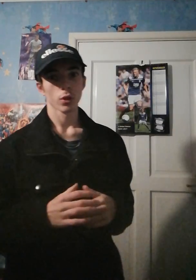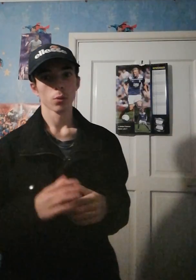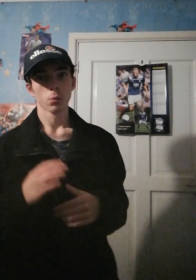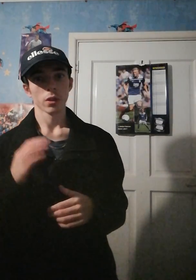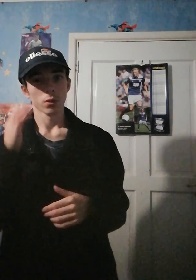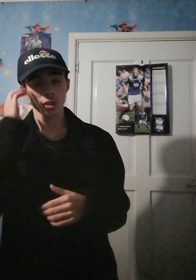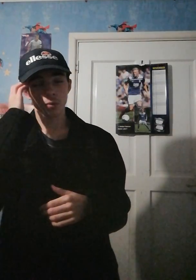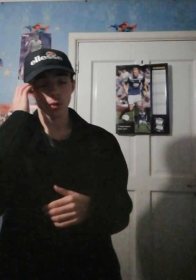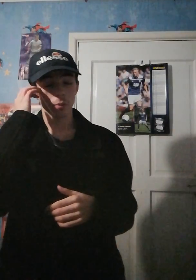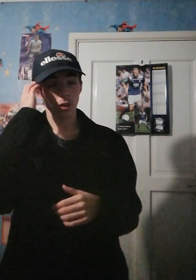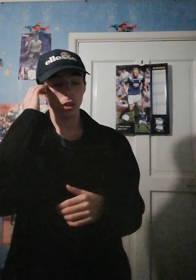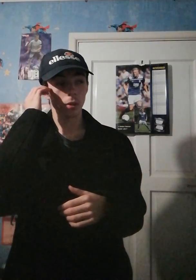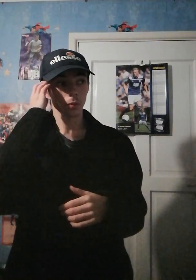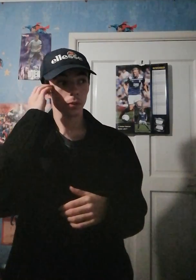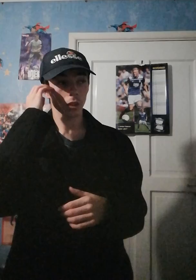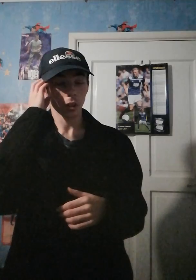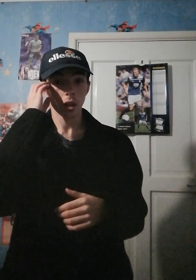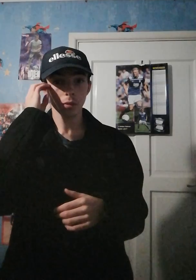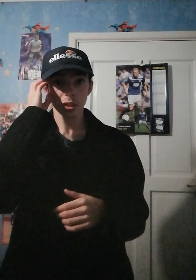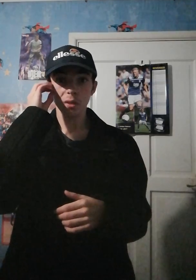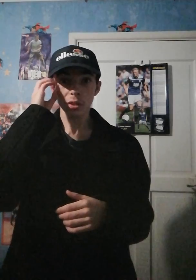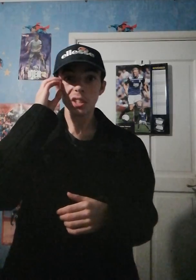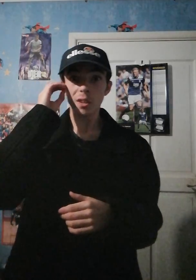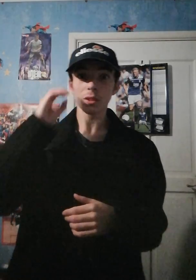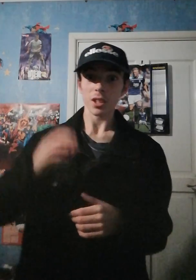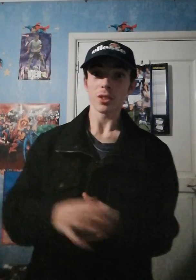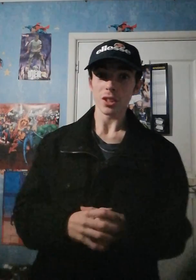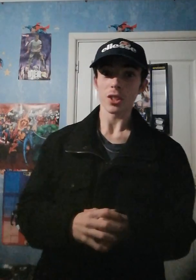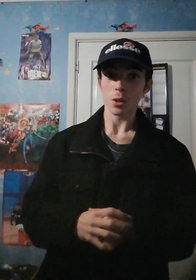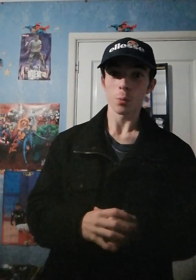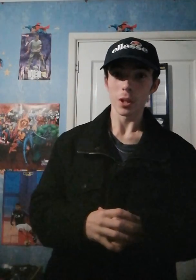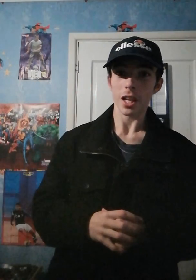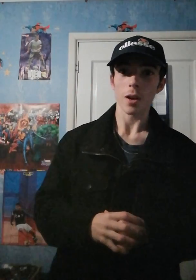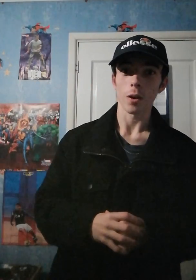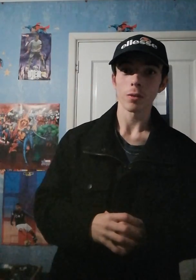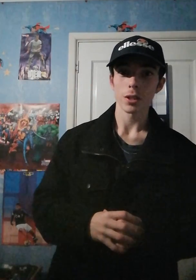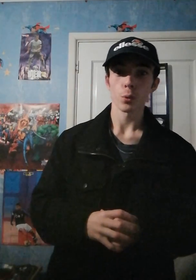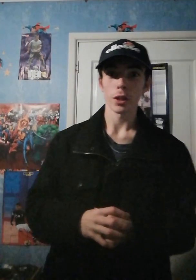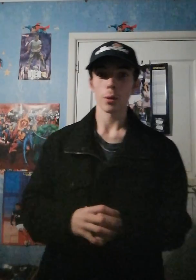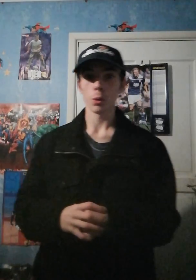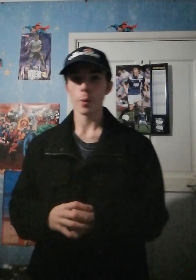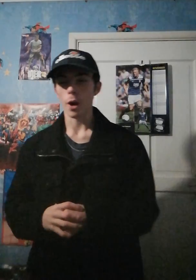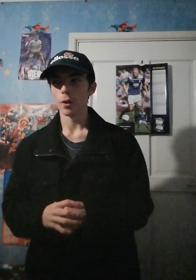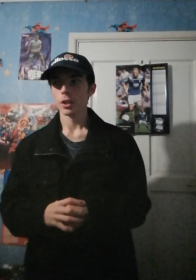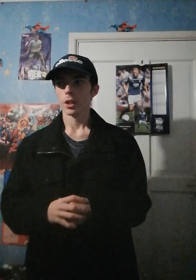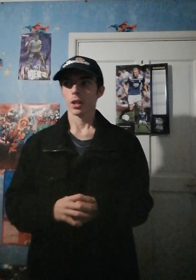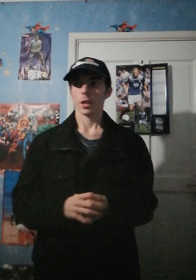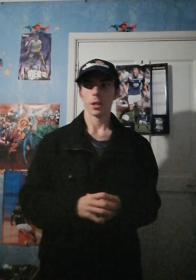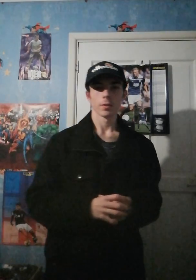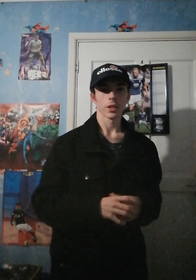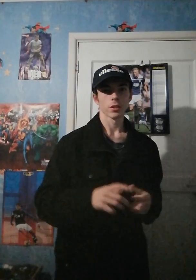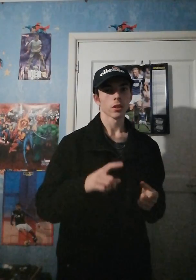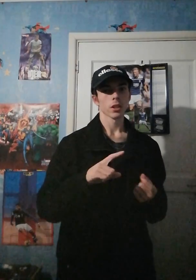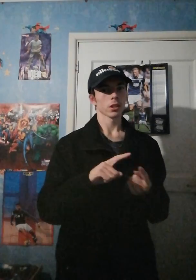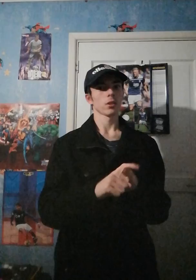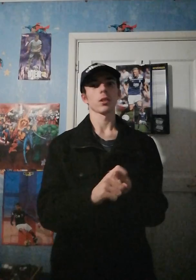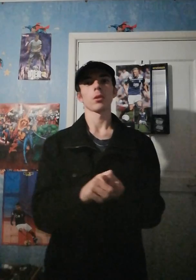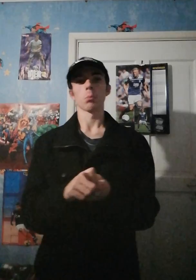we could be a good team for him. I think this actually could work out. Our offence would work out pretty well. He's not going to get to a team like the